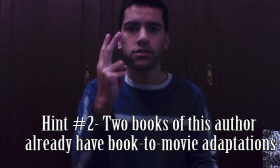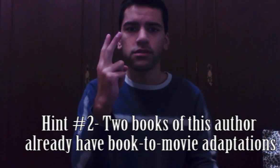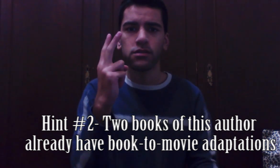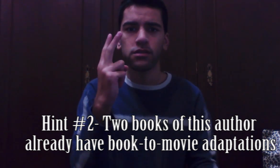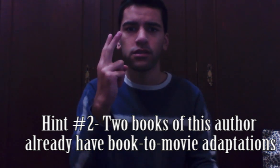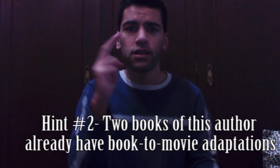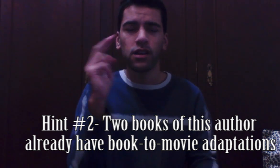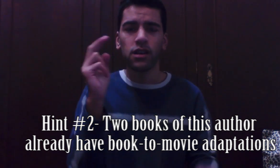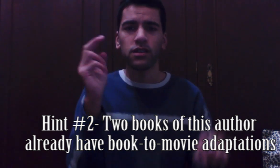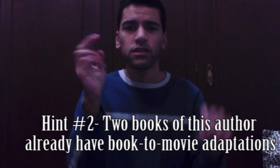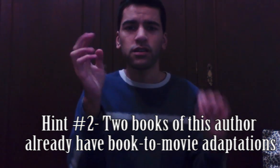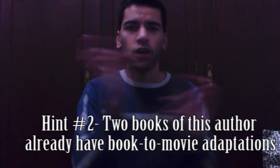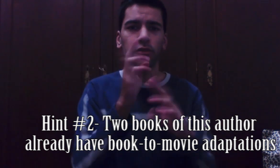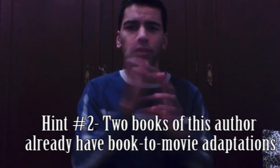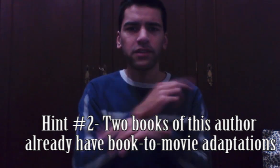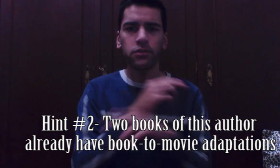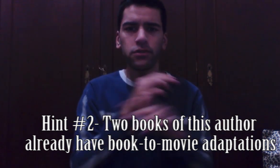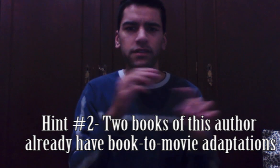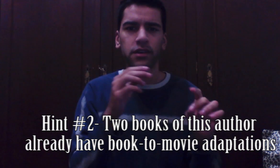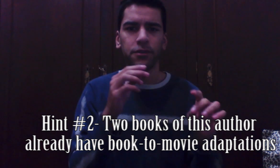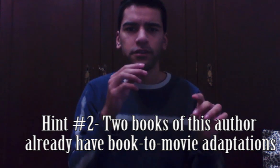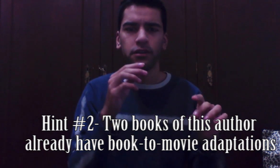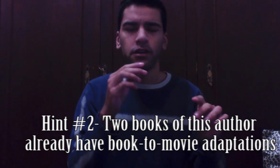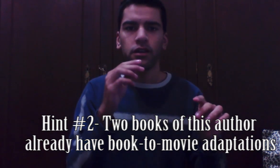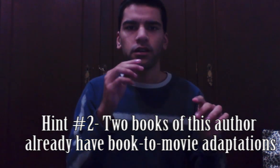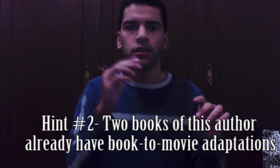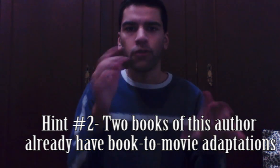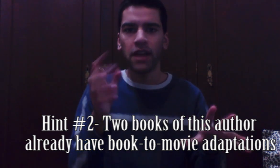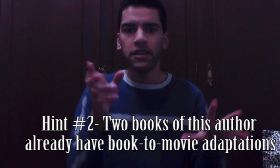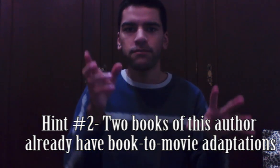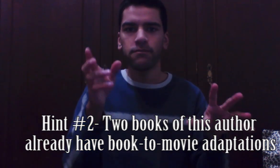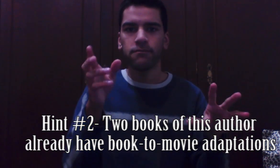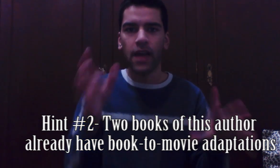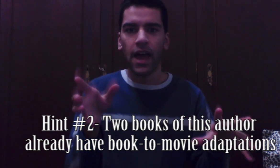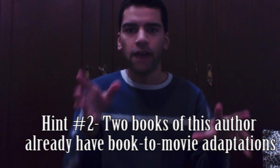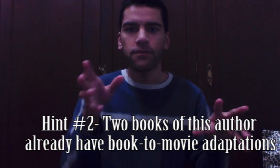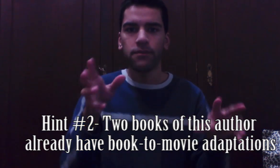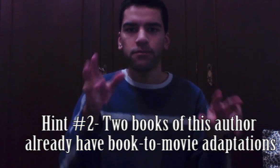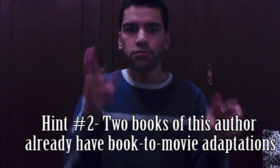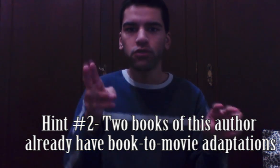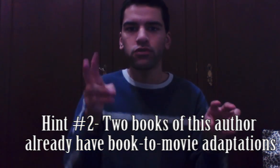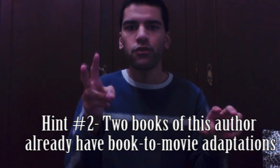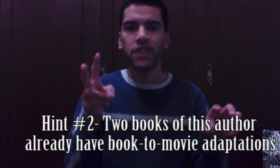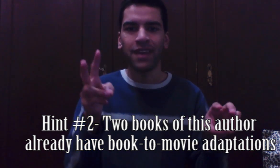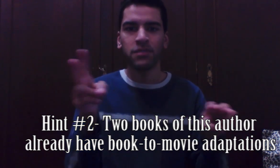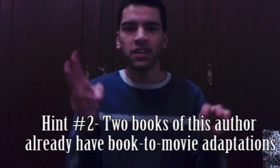not related to this series already have book to movie adaptations